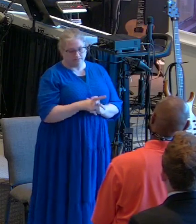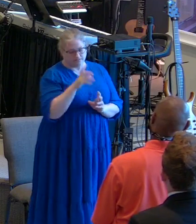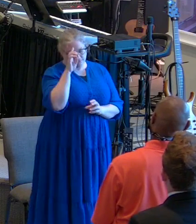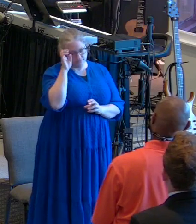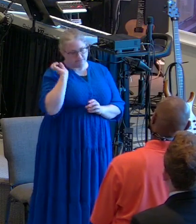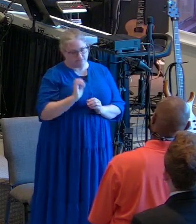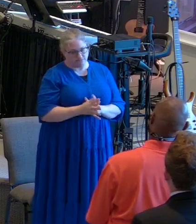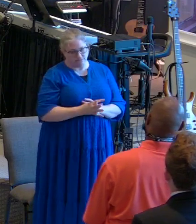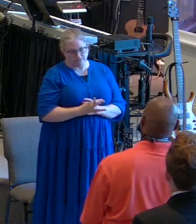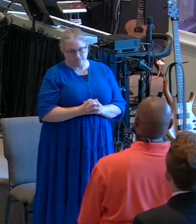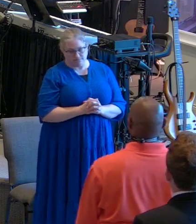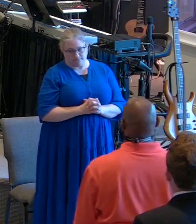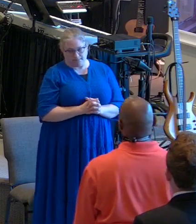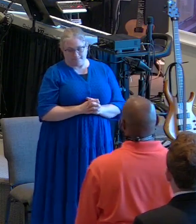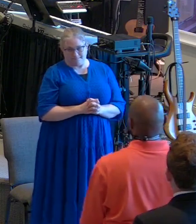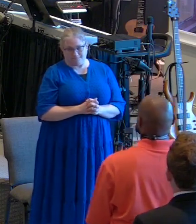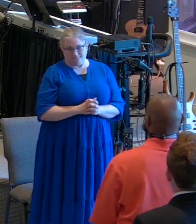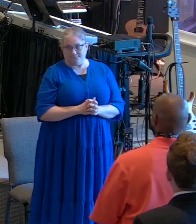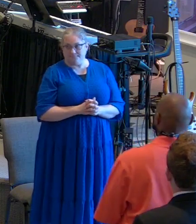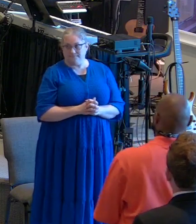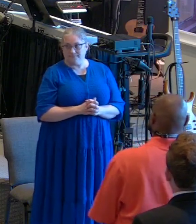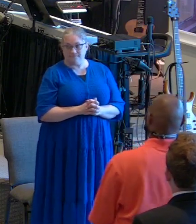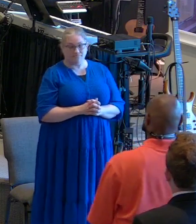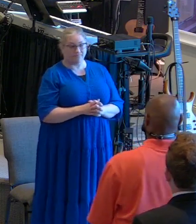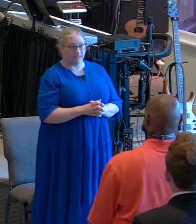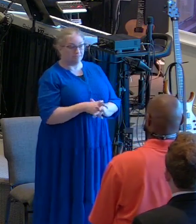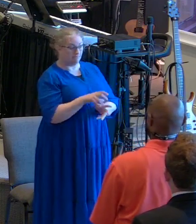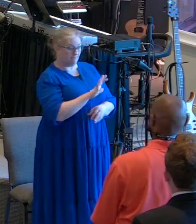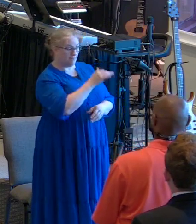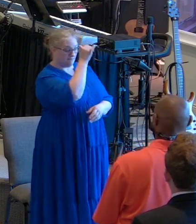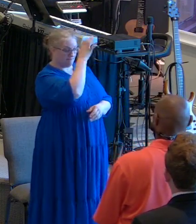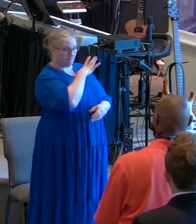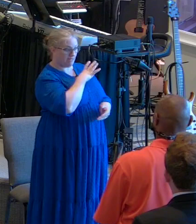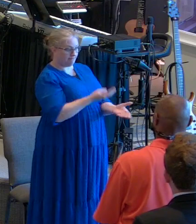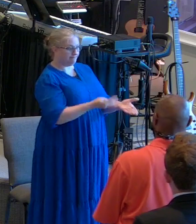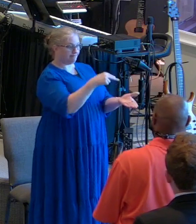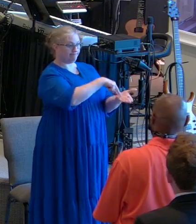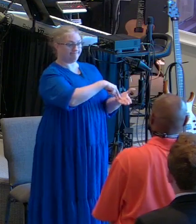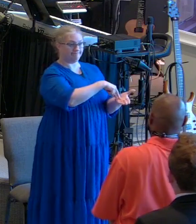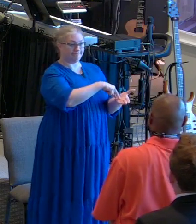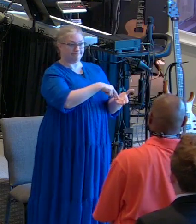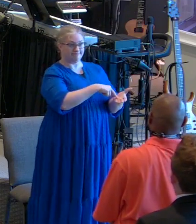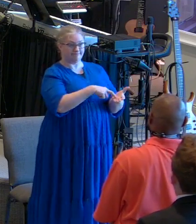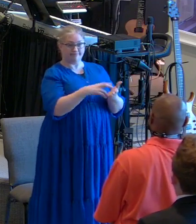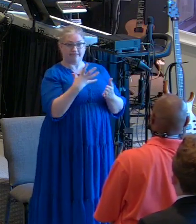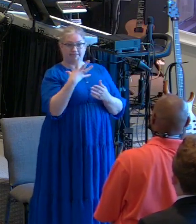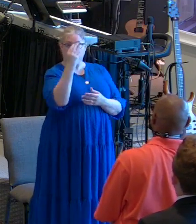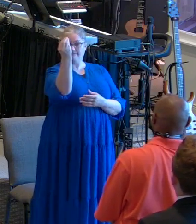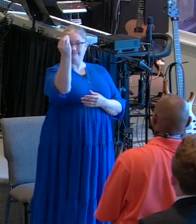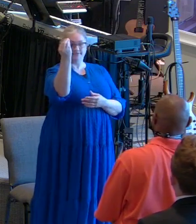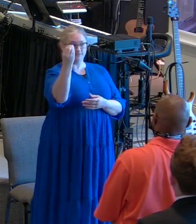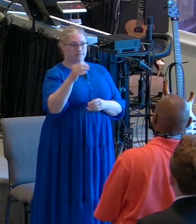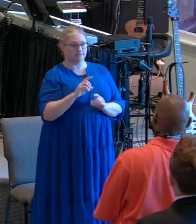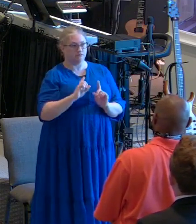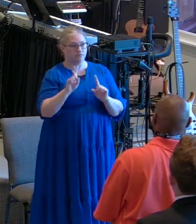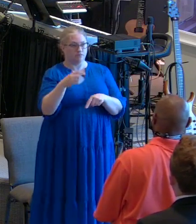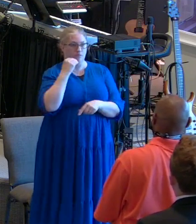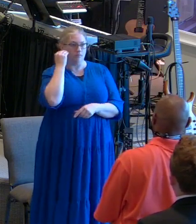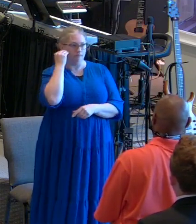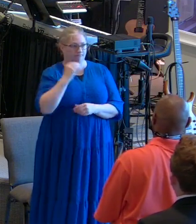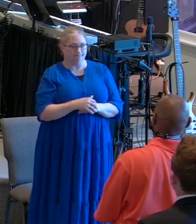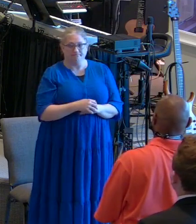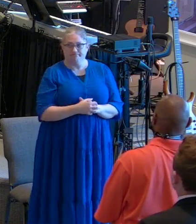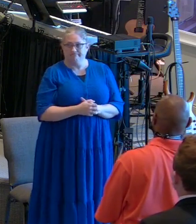toma tu camilla y vete a tu casa. And he arose and departed to his house. Y se levantó y se fue a su casa.